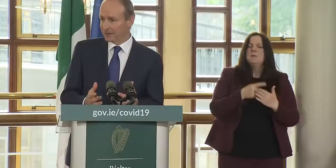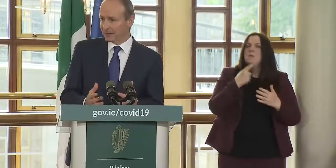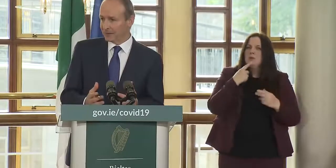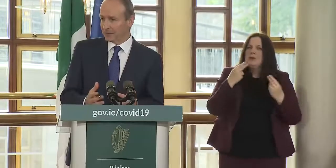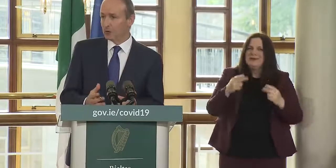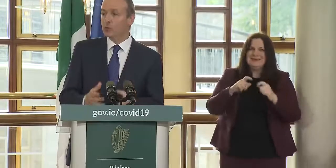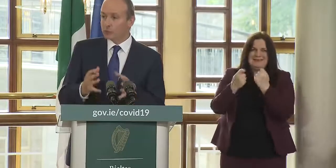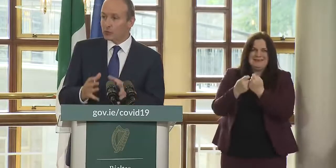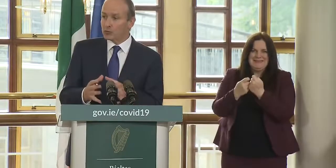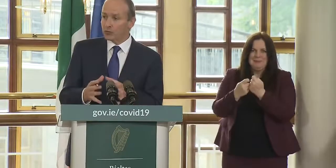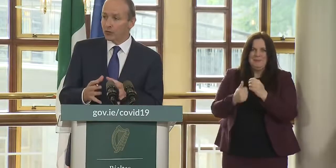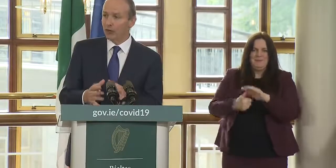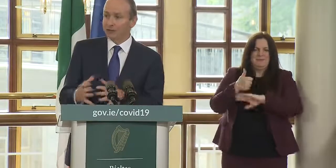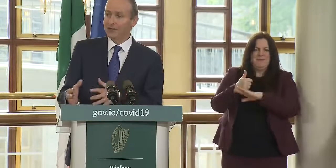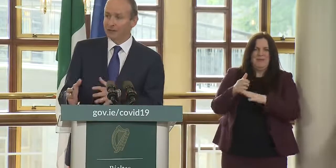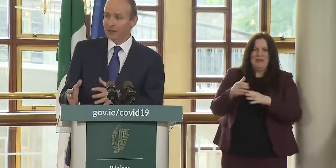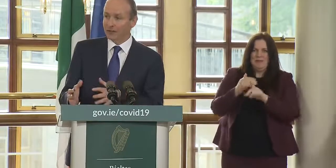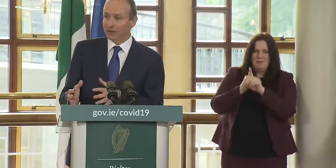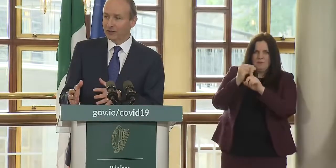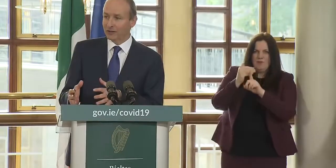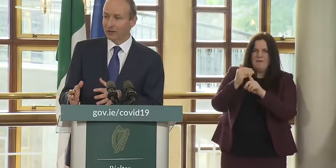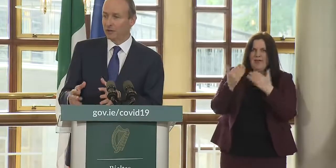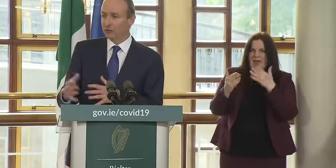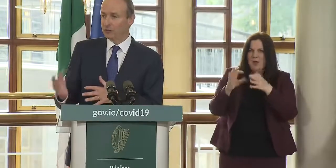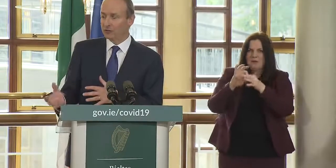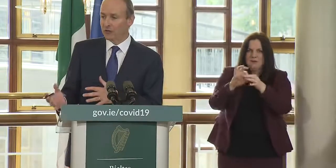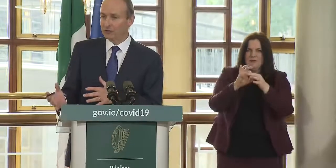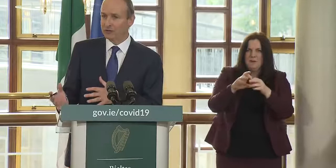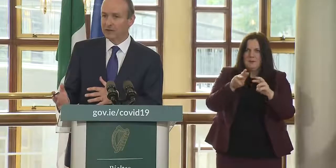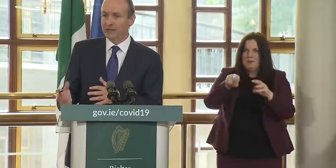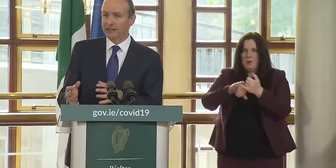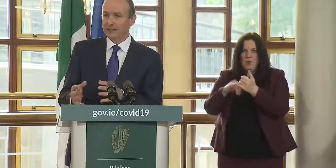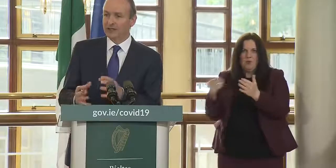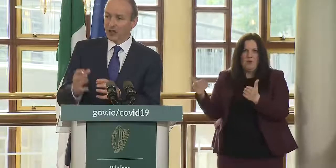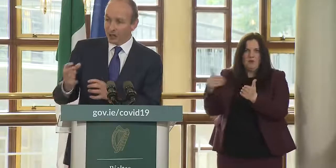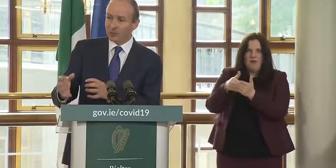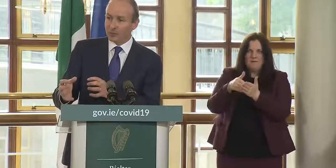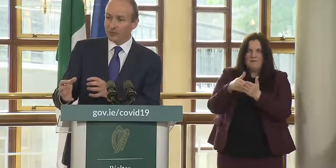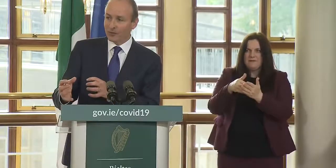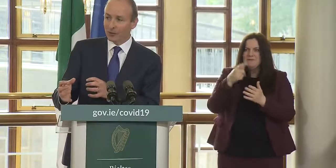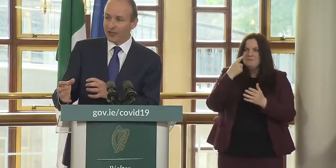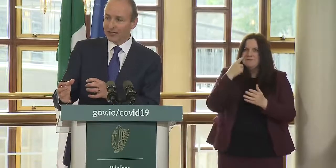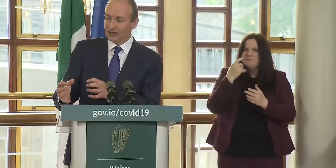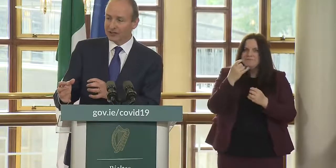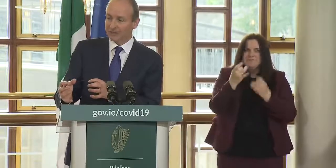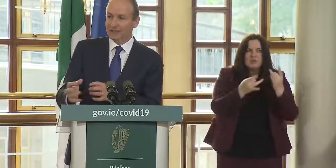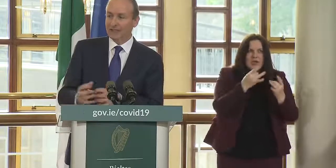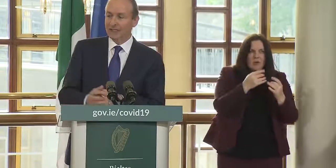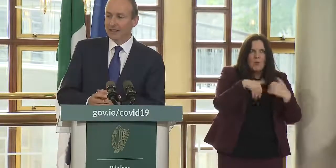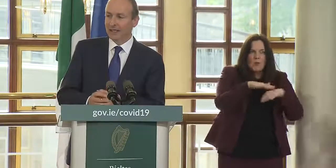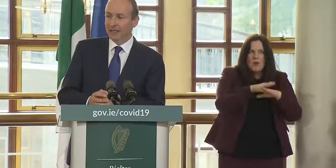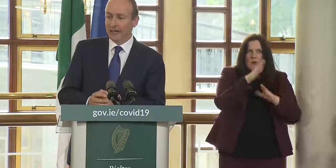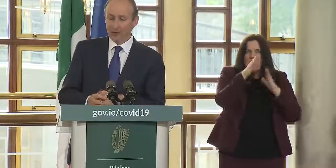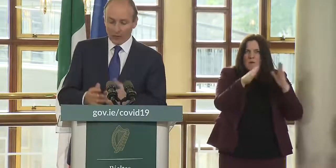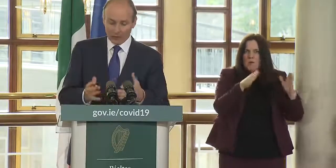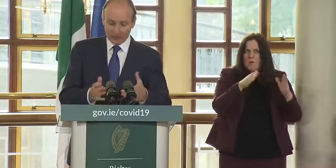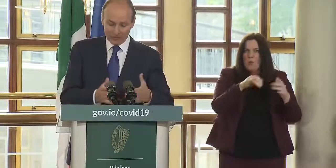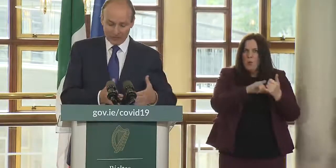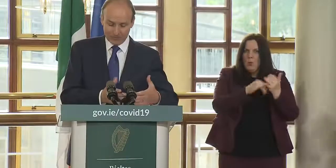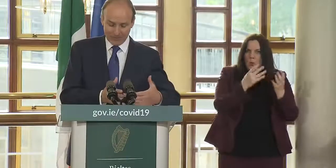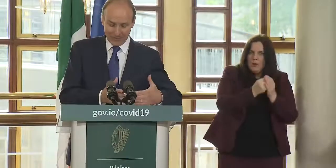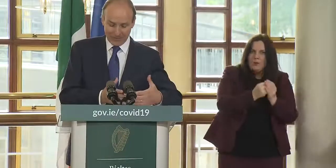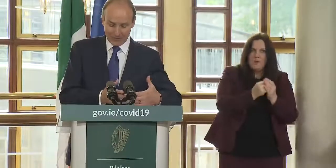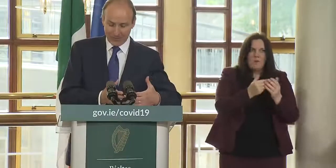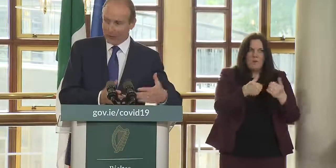team to improve our contact tracing of those who've traveled to check up their location uh and there